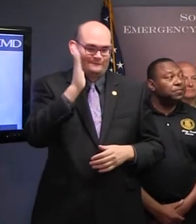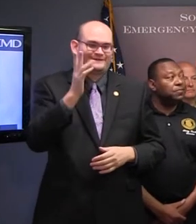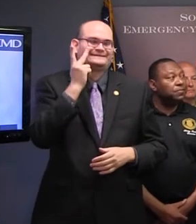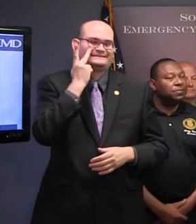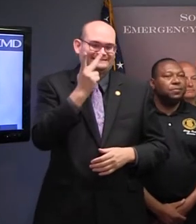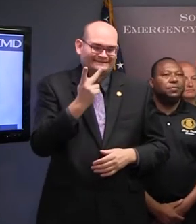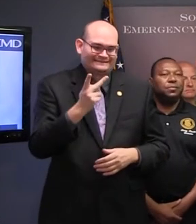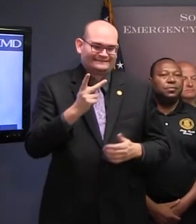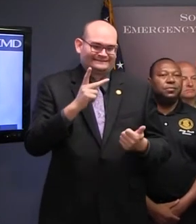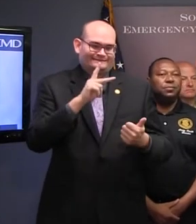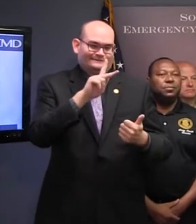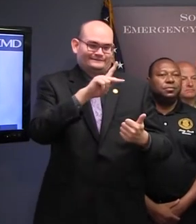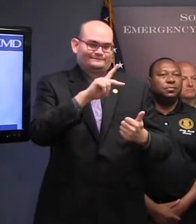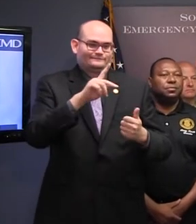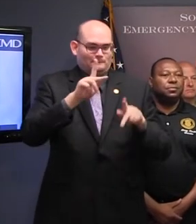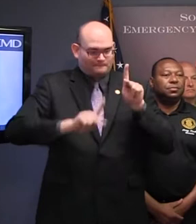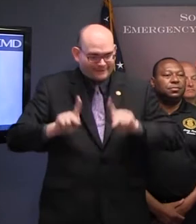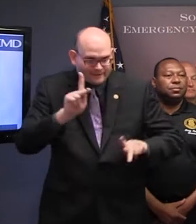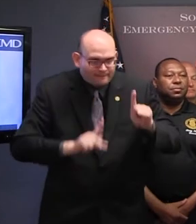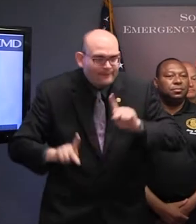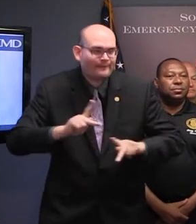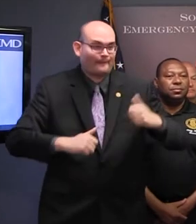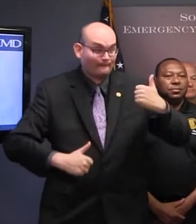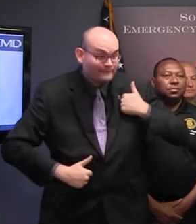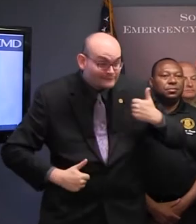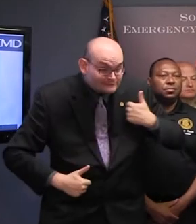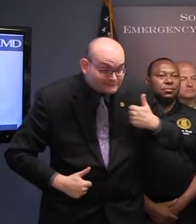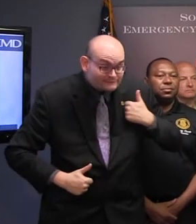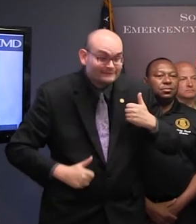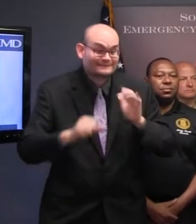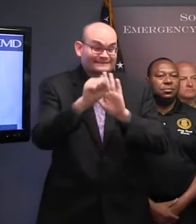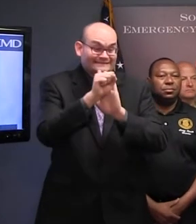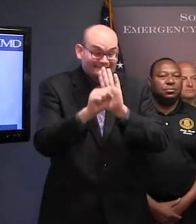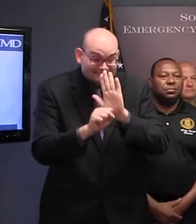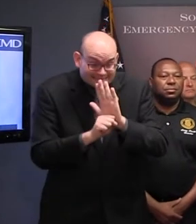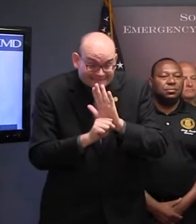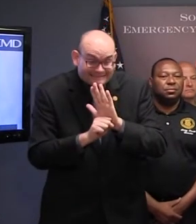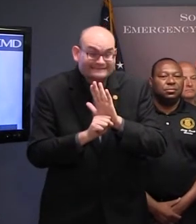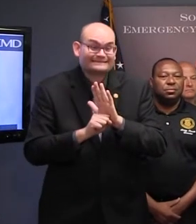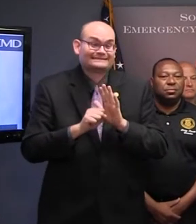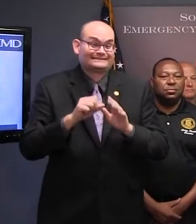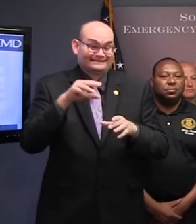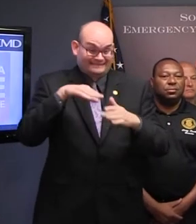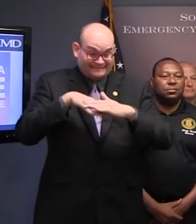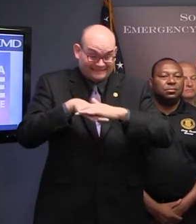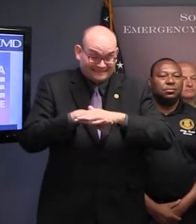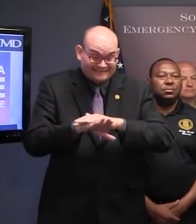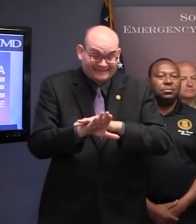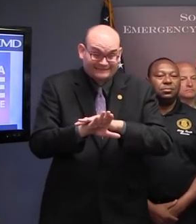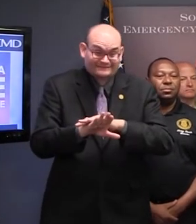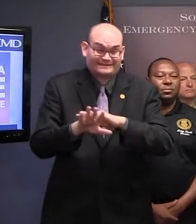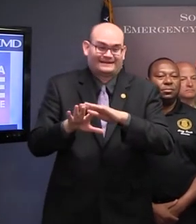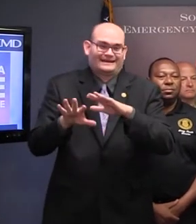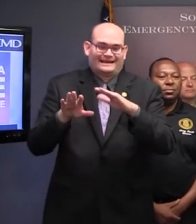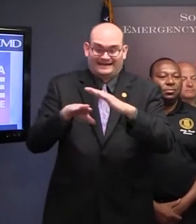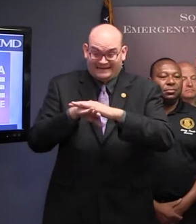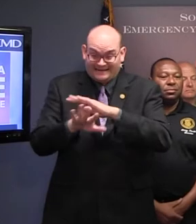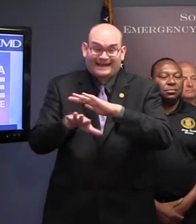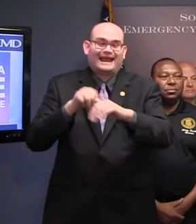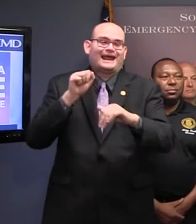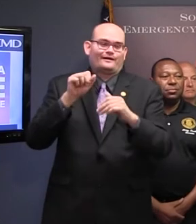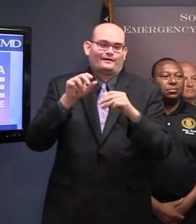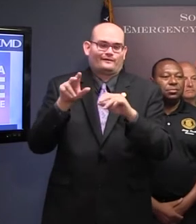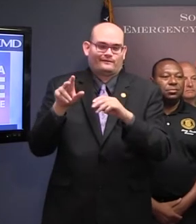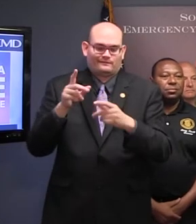all along these roads, particularly at the exits, the entrances to the highways, the intersections, to tell